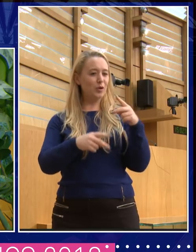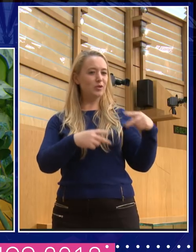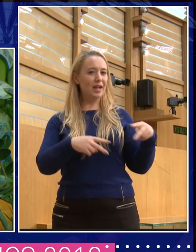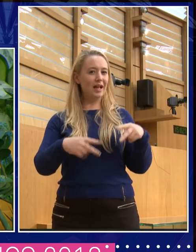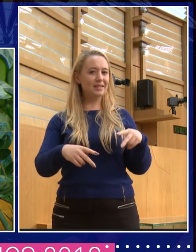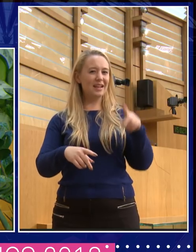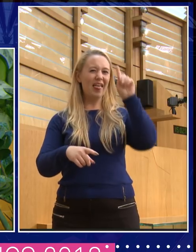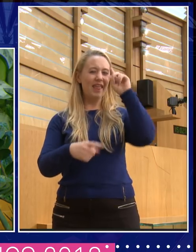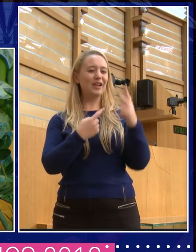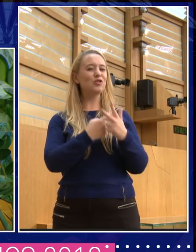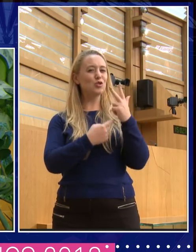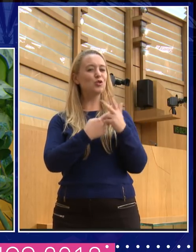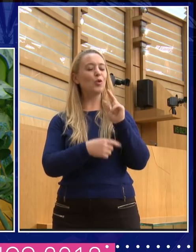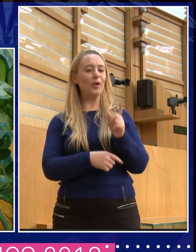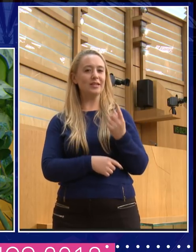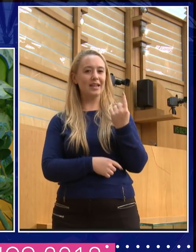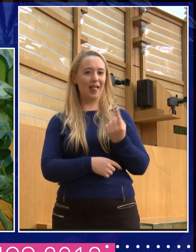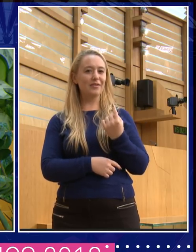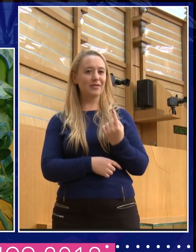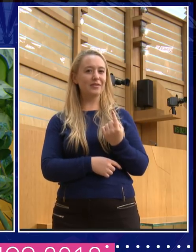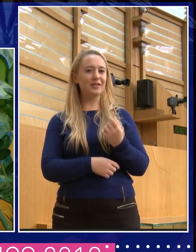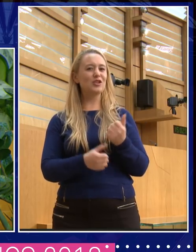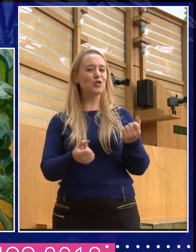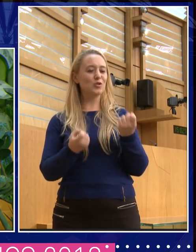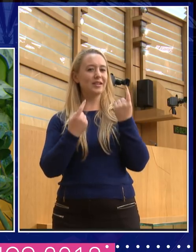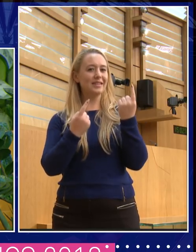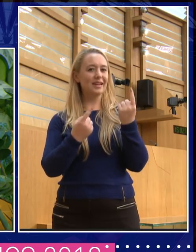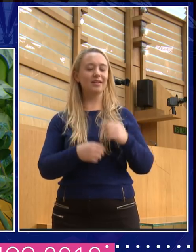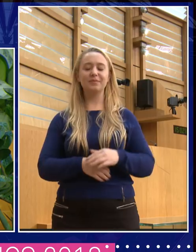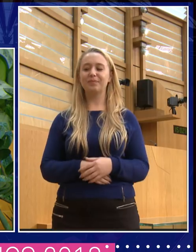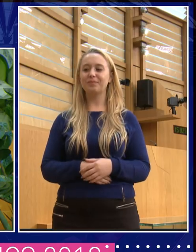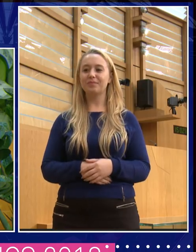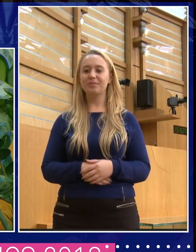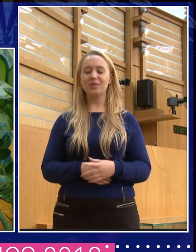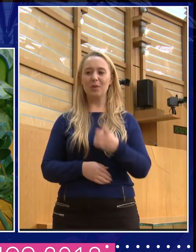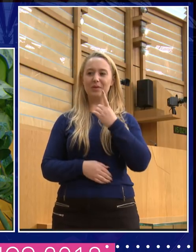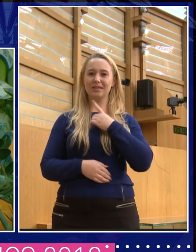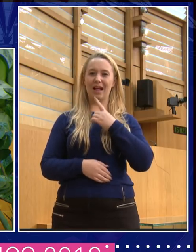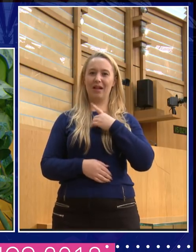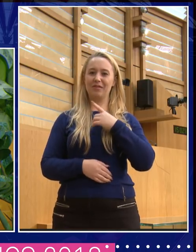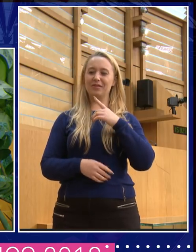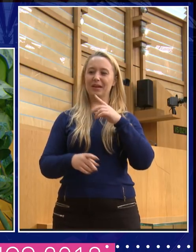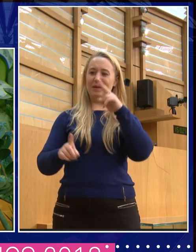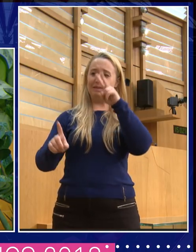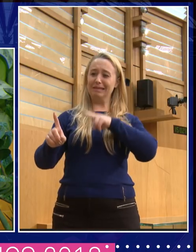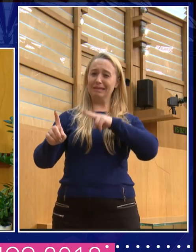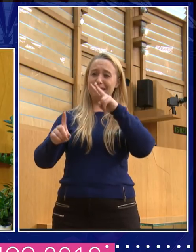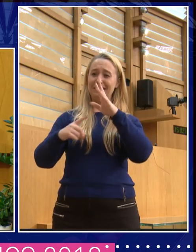idea. Um, I would have felt happier with it if I felt she'd felt happy with it. That's, you know,